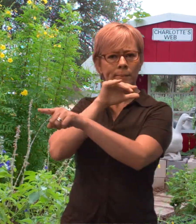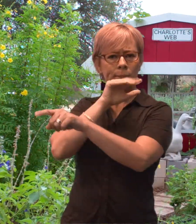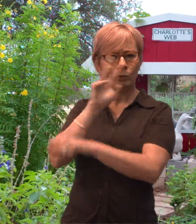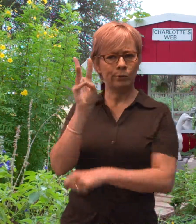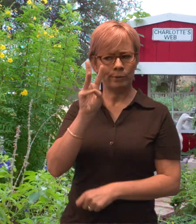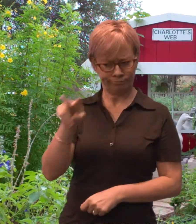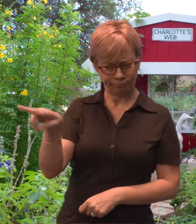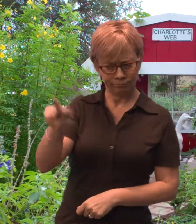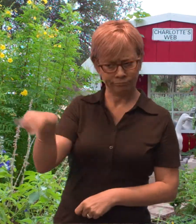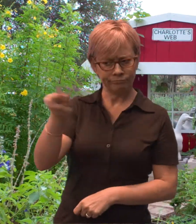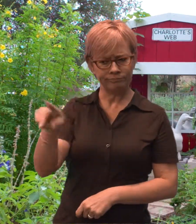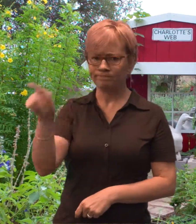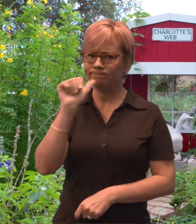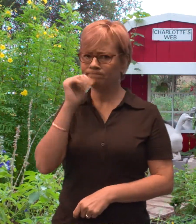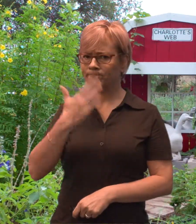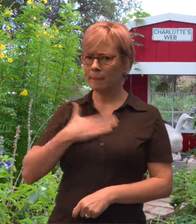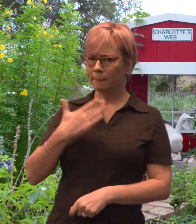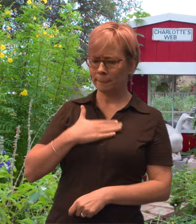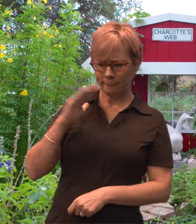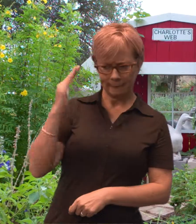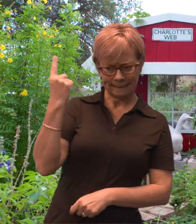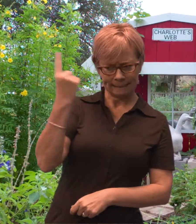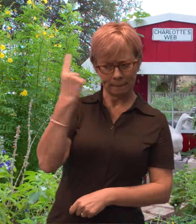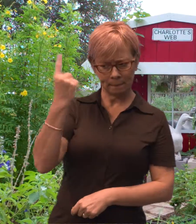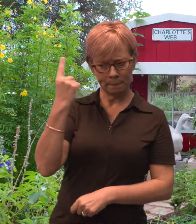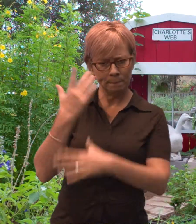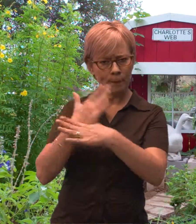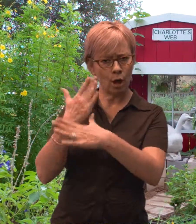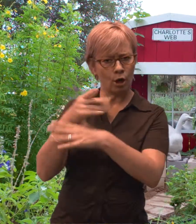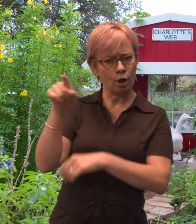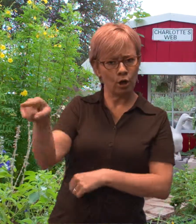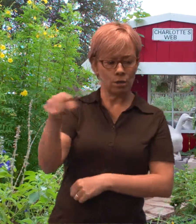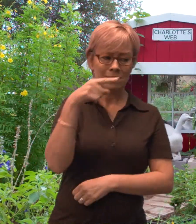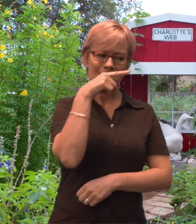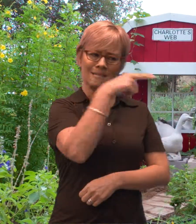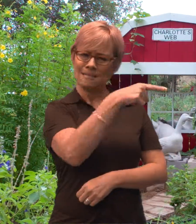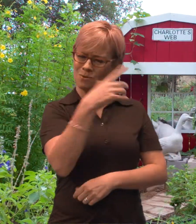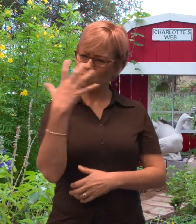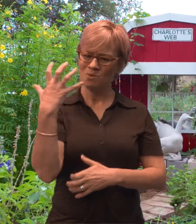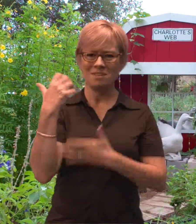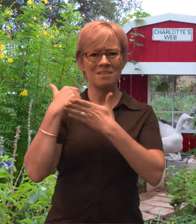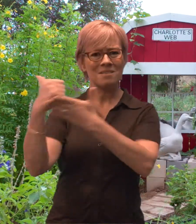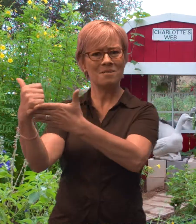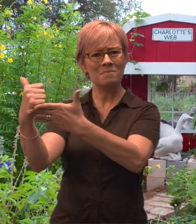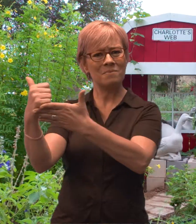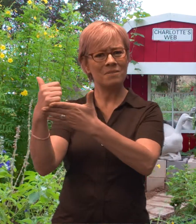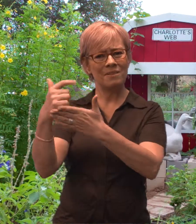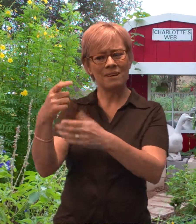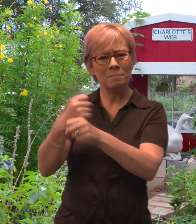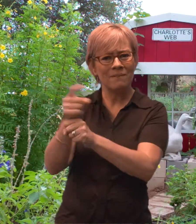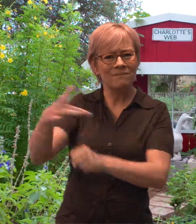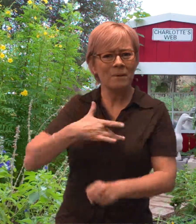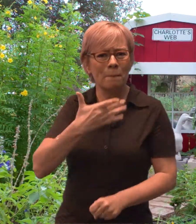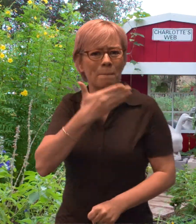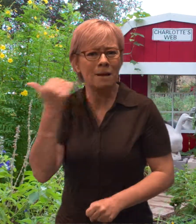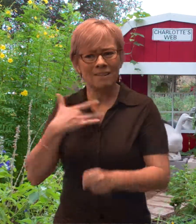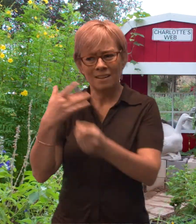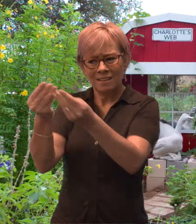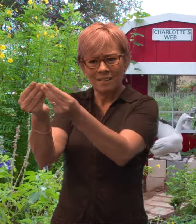is not happy and it seems that there's something bothering him and she wants to help him. She wants to make him feel better and help solve the problem